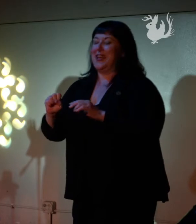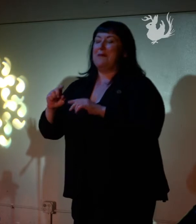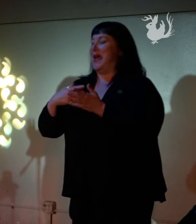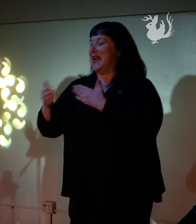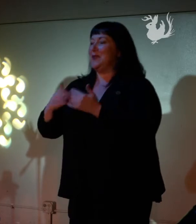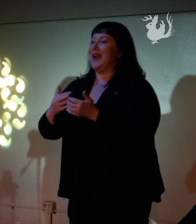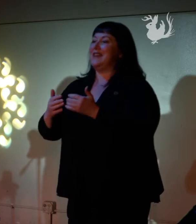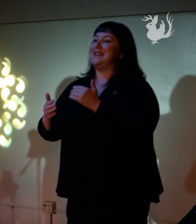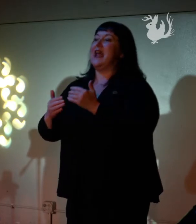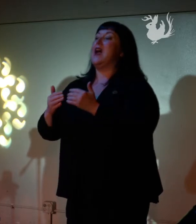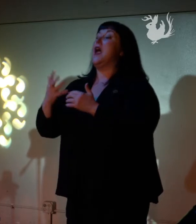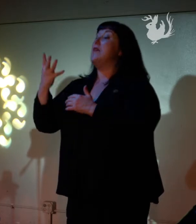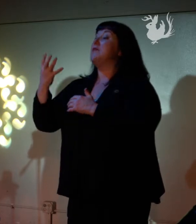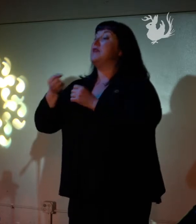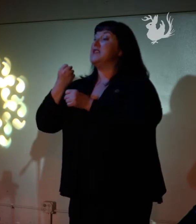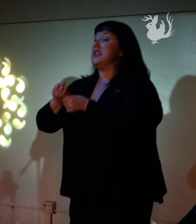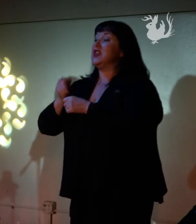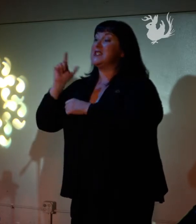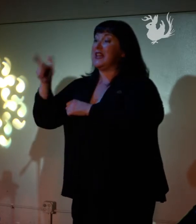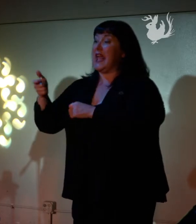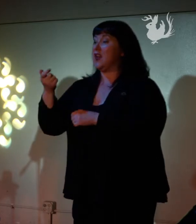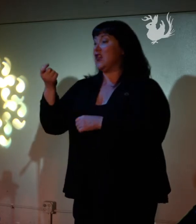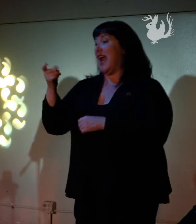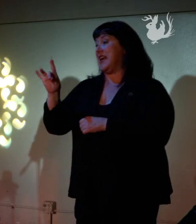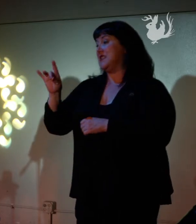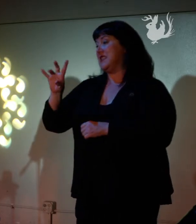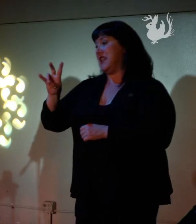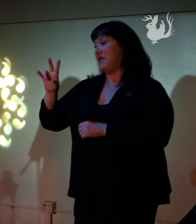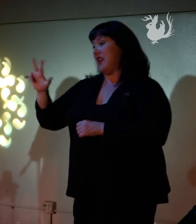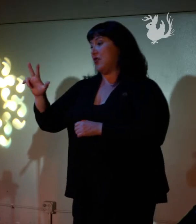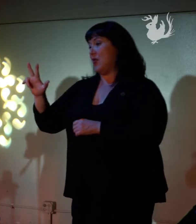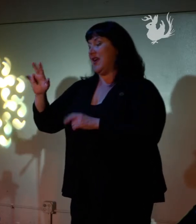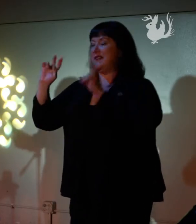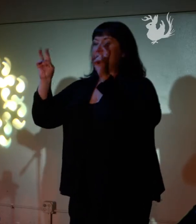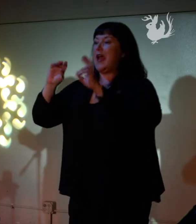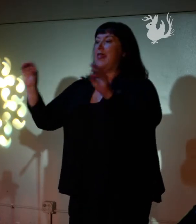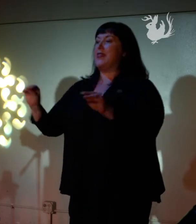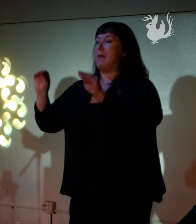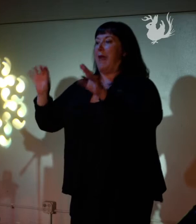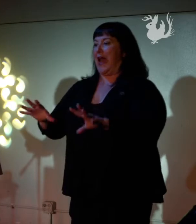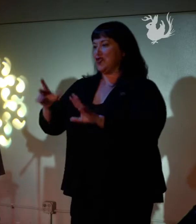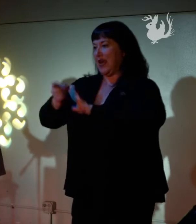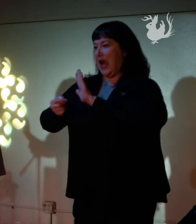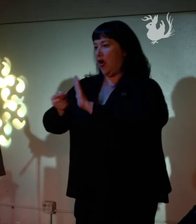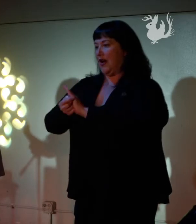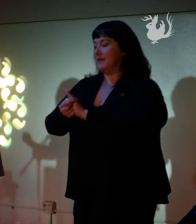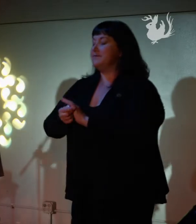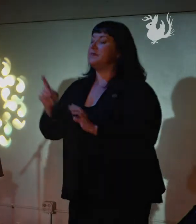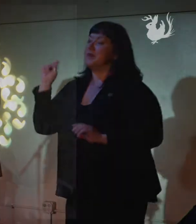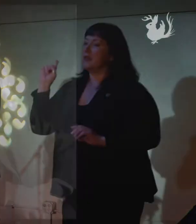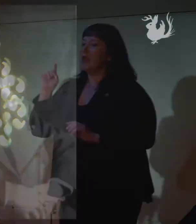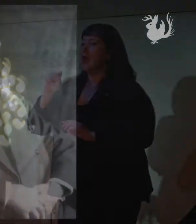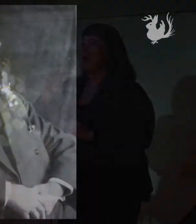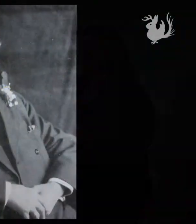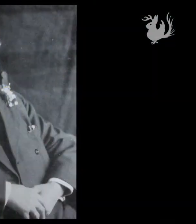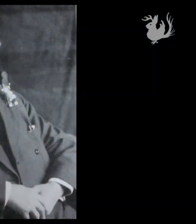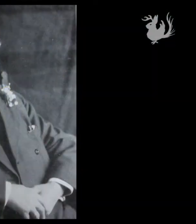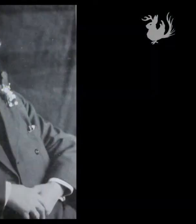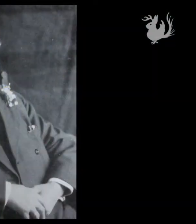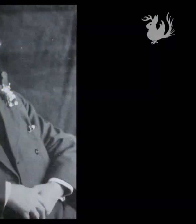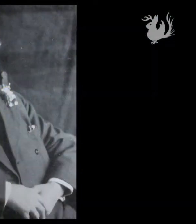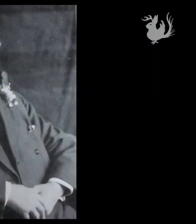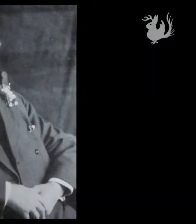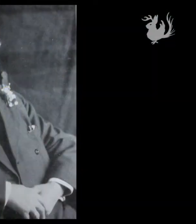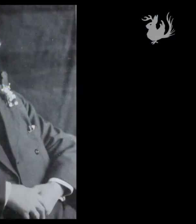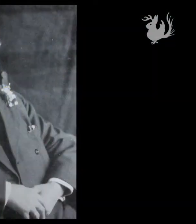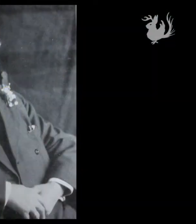This was 50 years later, 1873, the magic era. William Morton, a performance manager and someone who ended up making theater